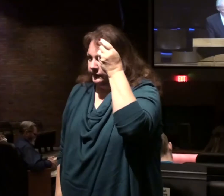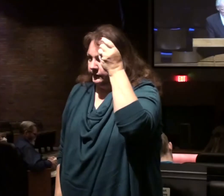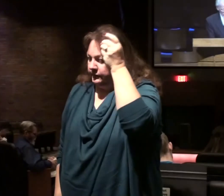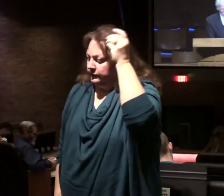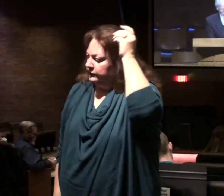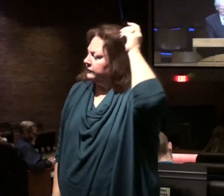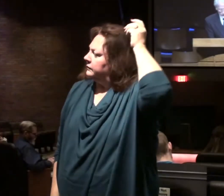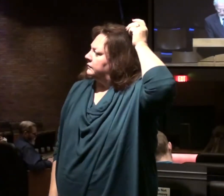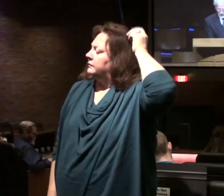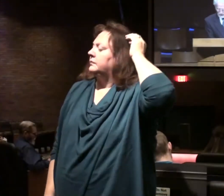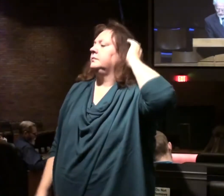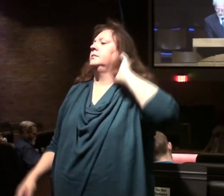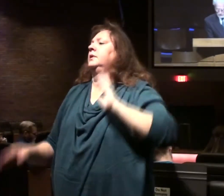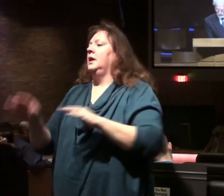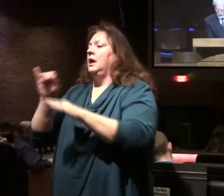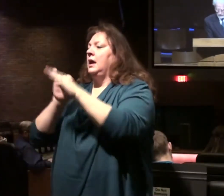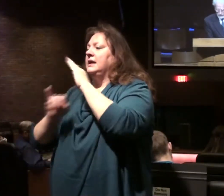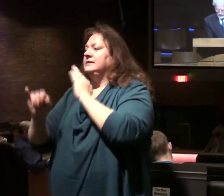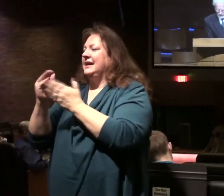Isaiah 17